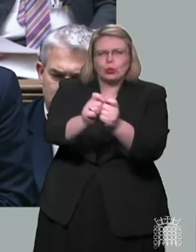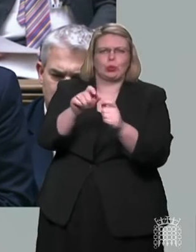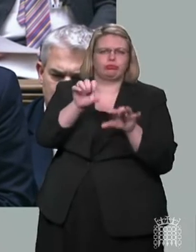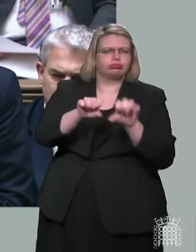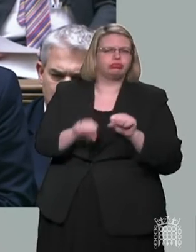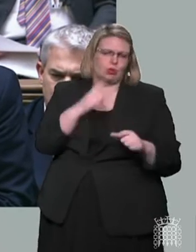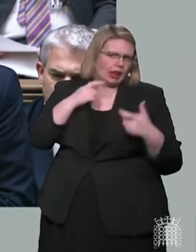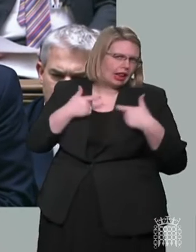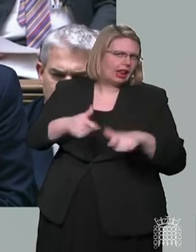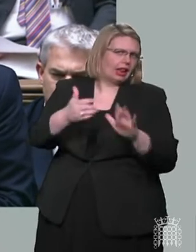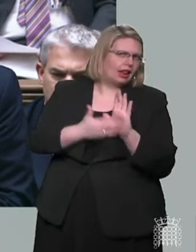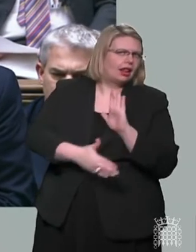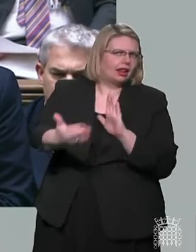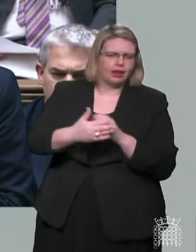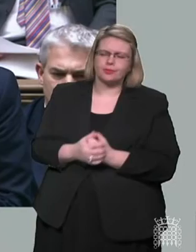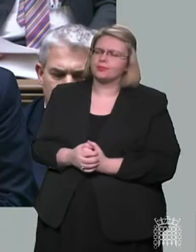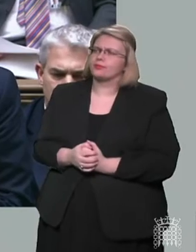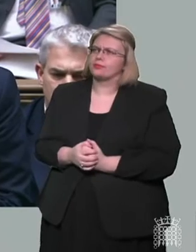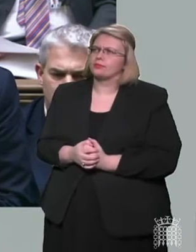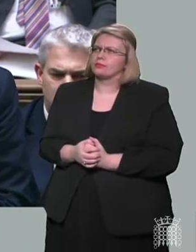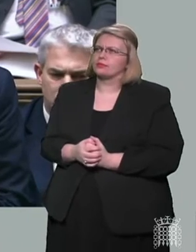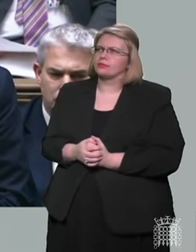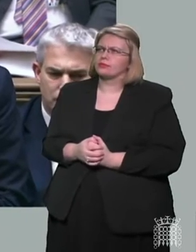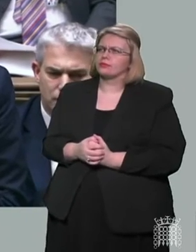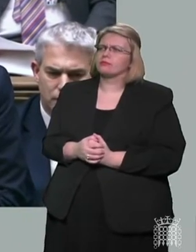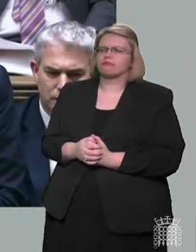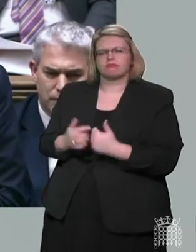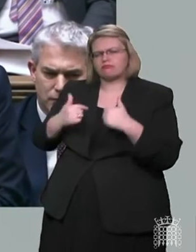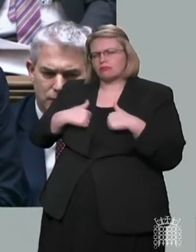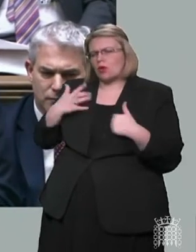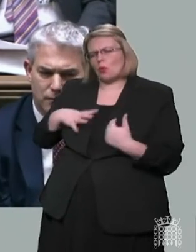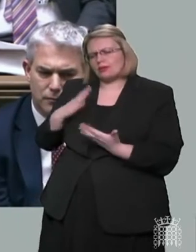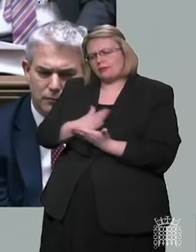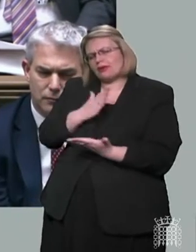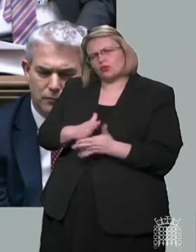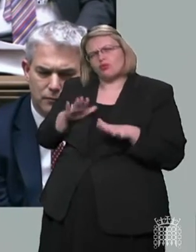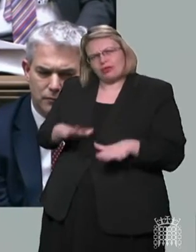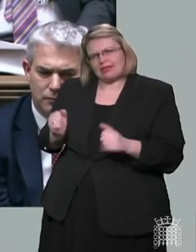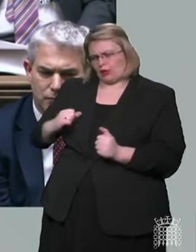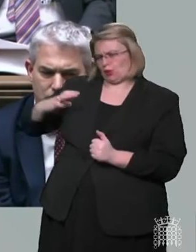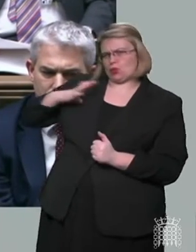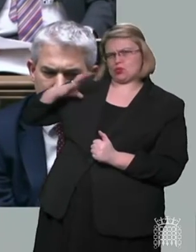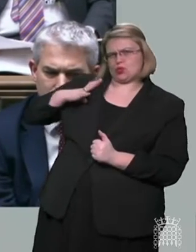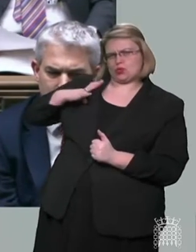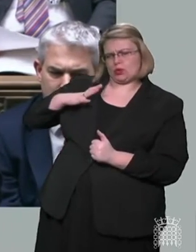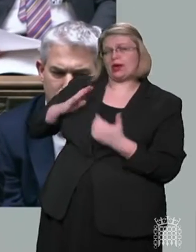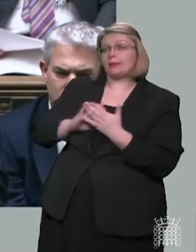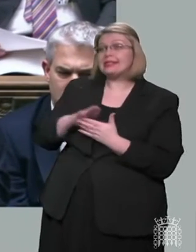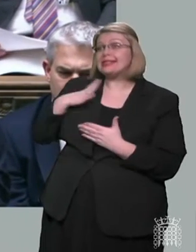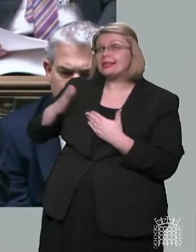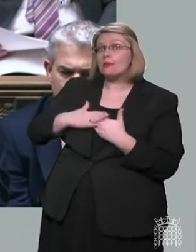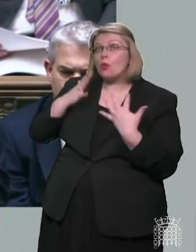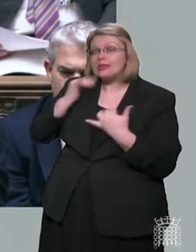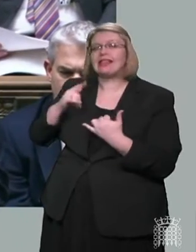characteristics. We will prepare and maintain our capabilities to ramp up testing. We will